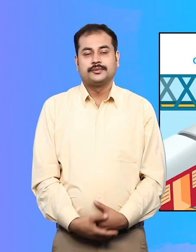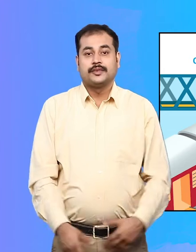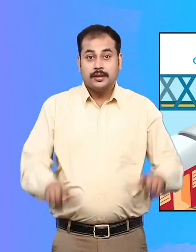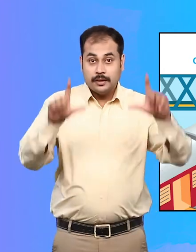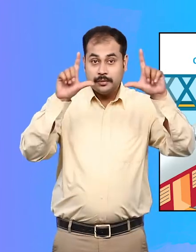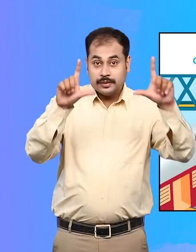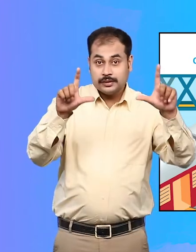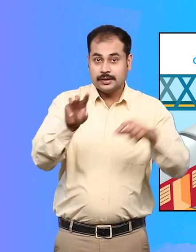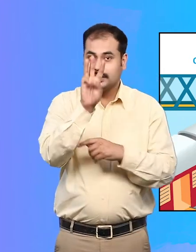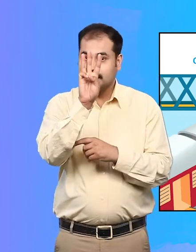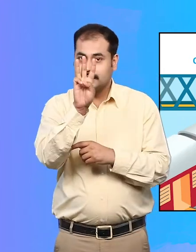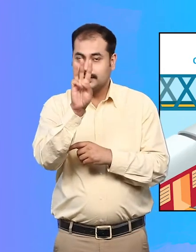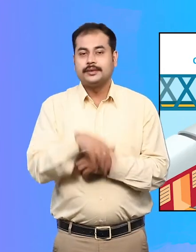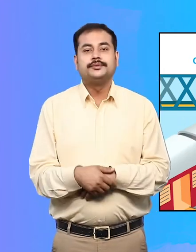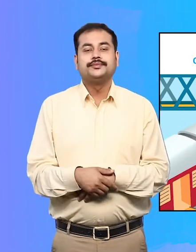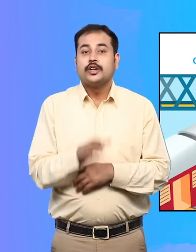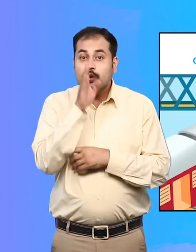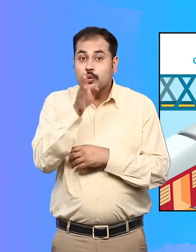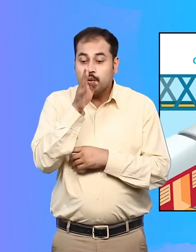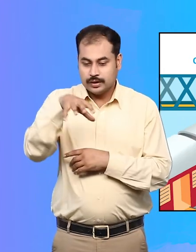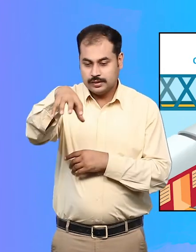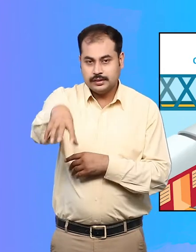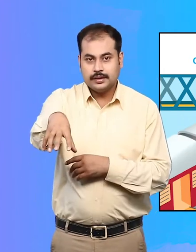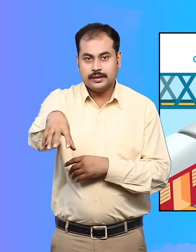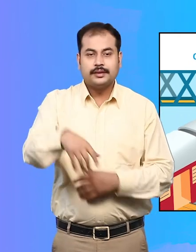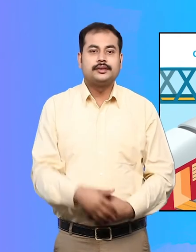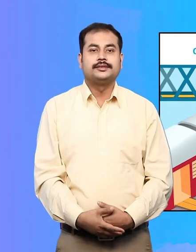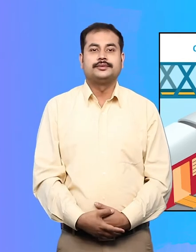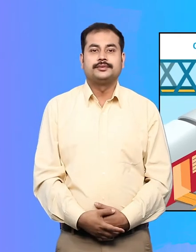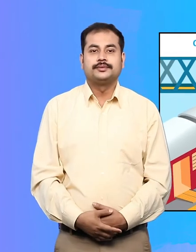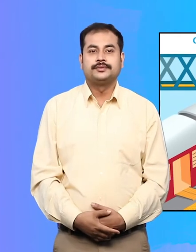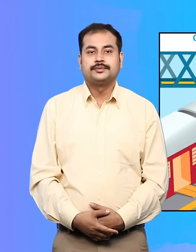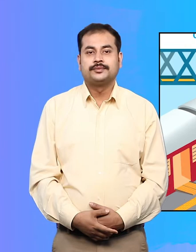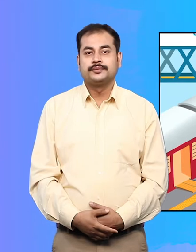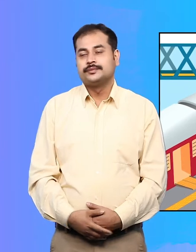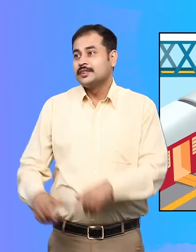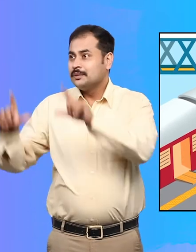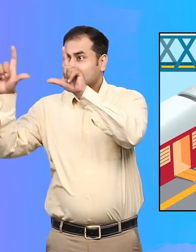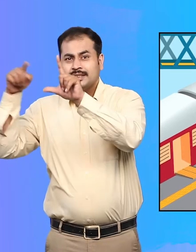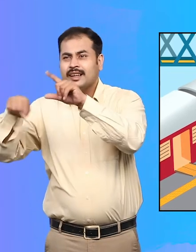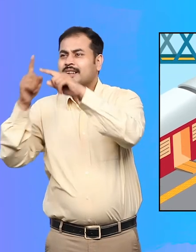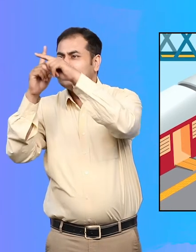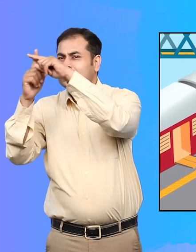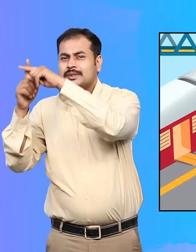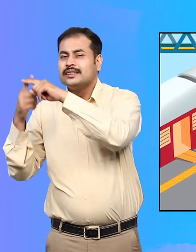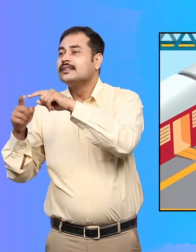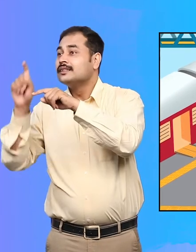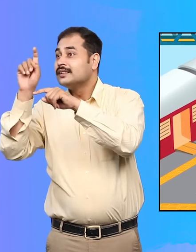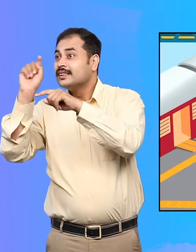Scene 3. Railway Platform Click on the plus signs to know